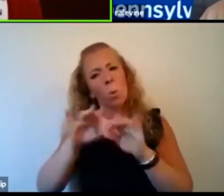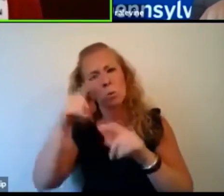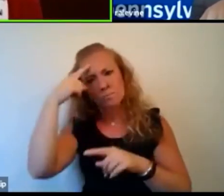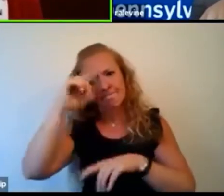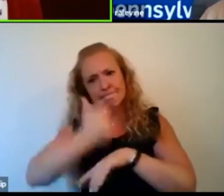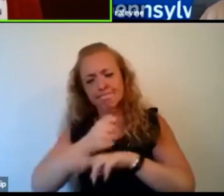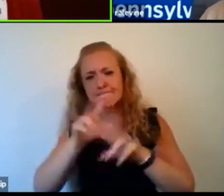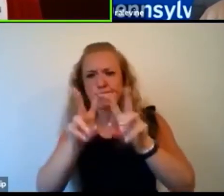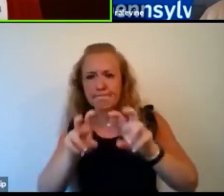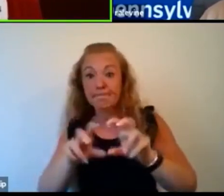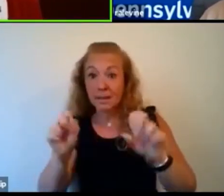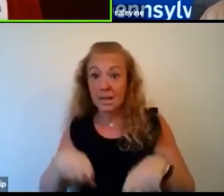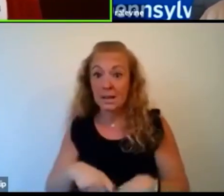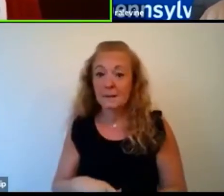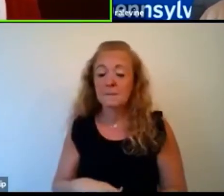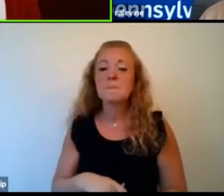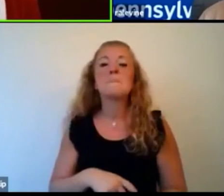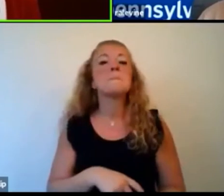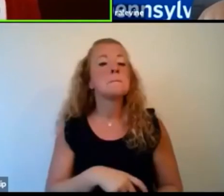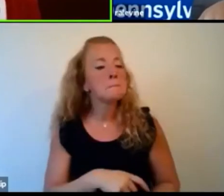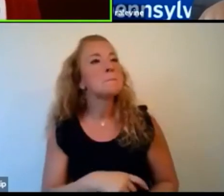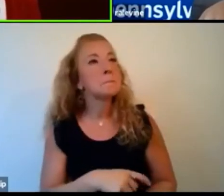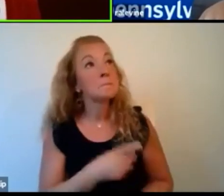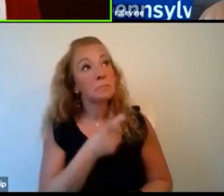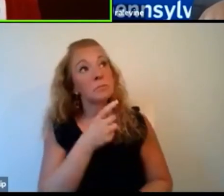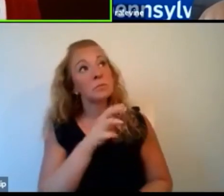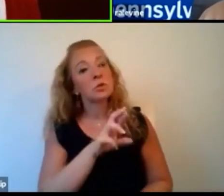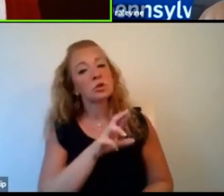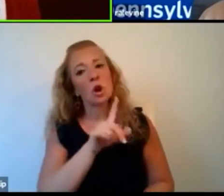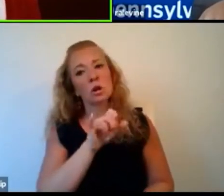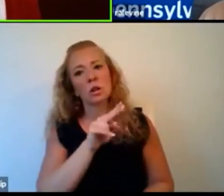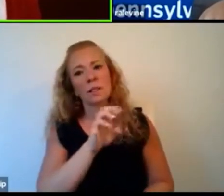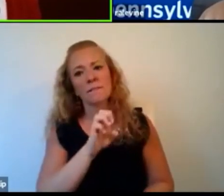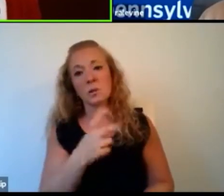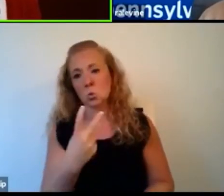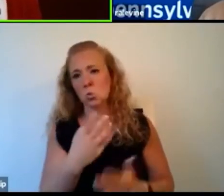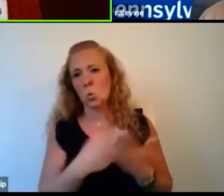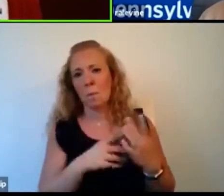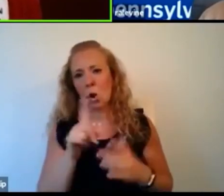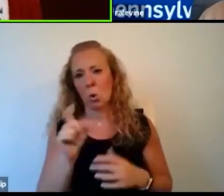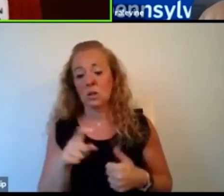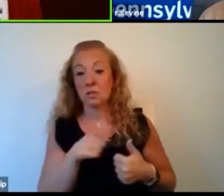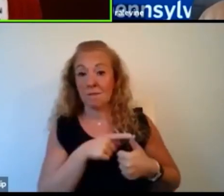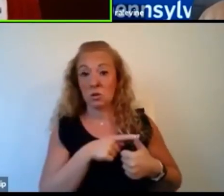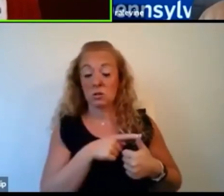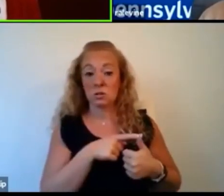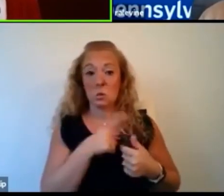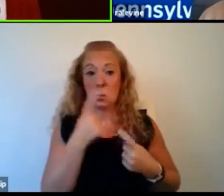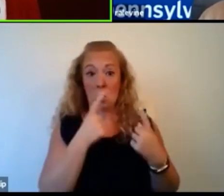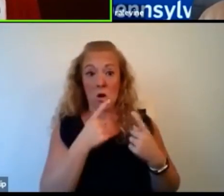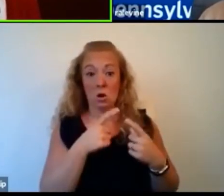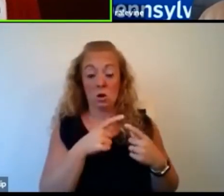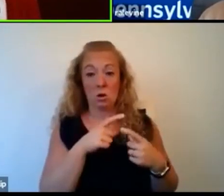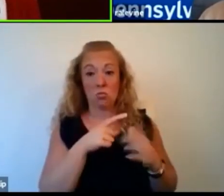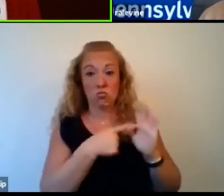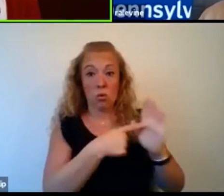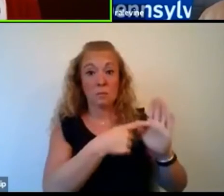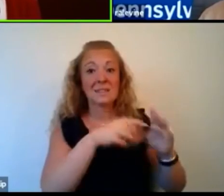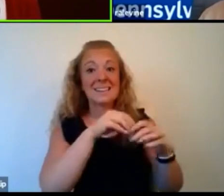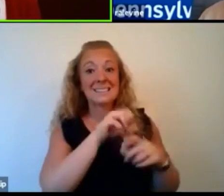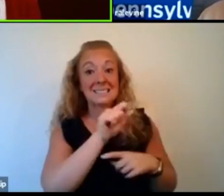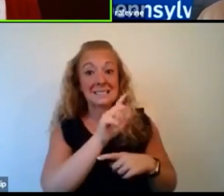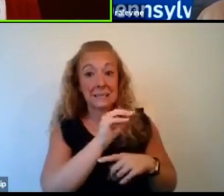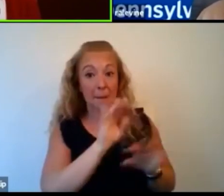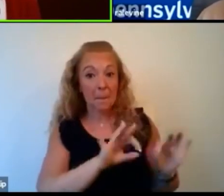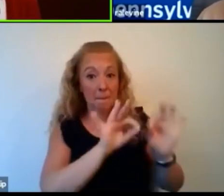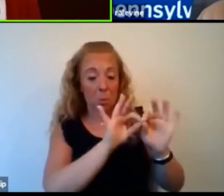Dr. Levine, I have a two-part question. One is, how important is representation in STEM? And the second